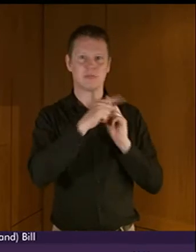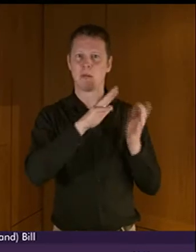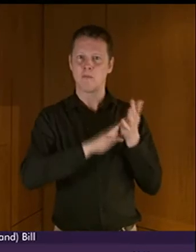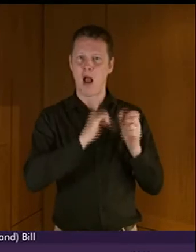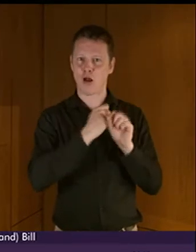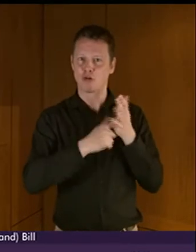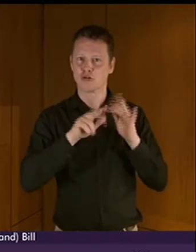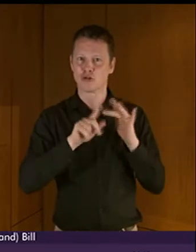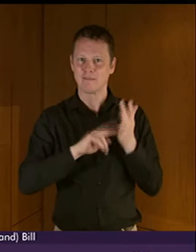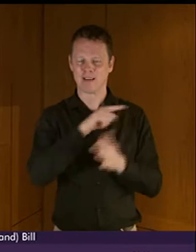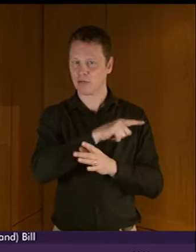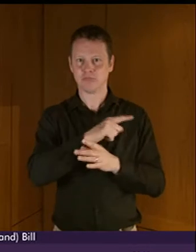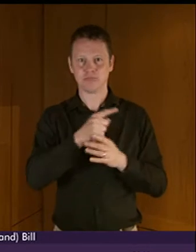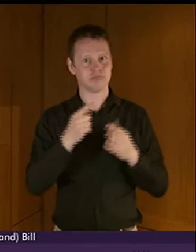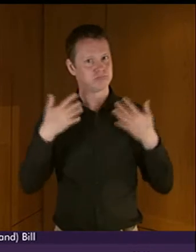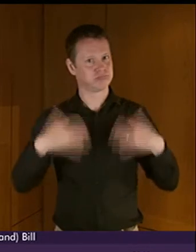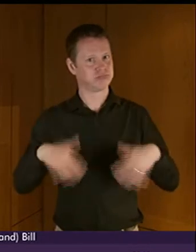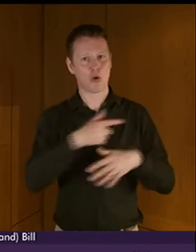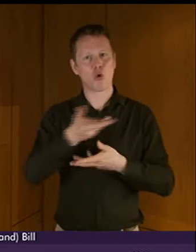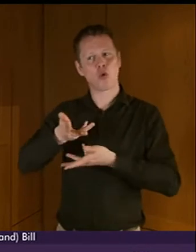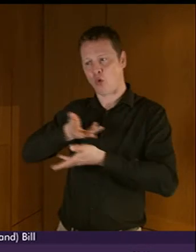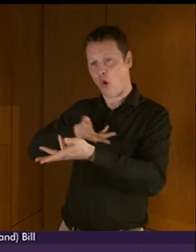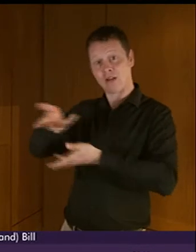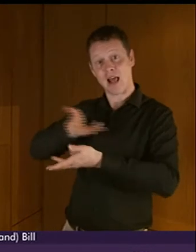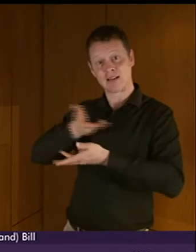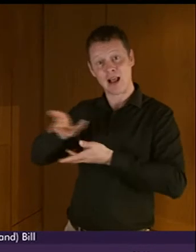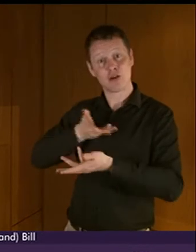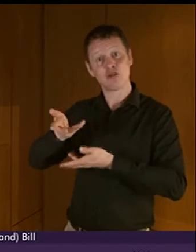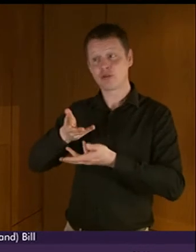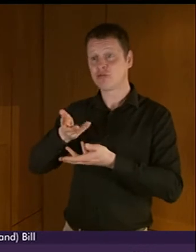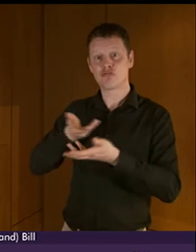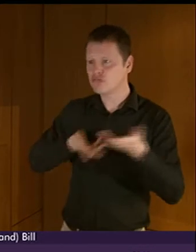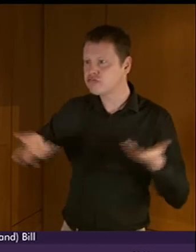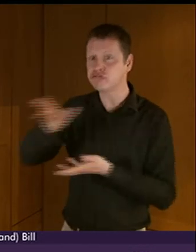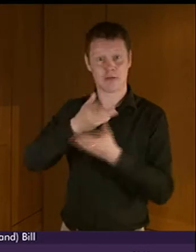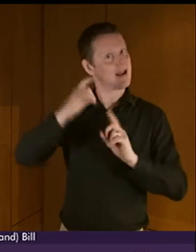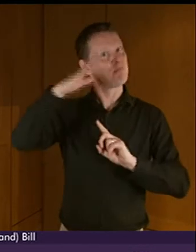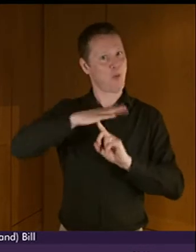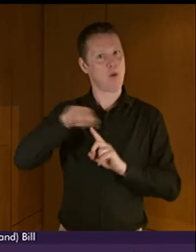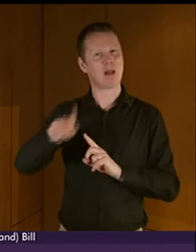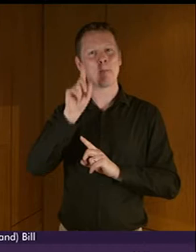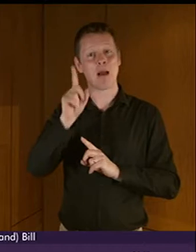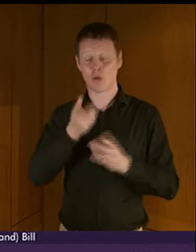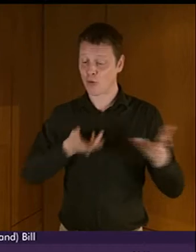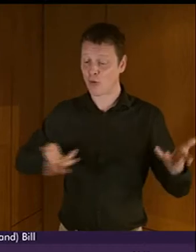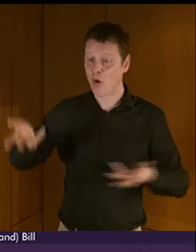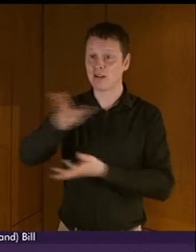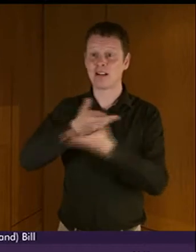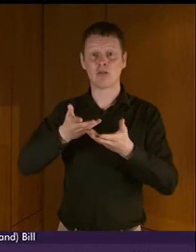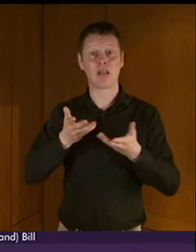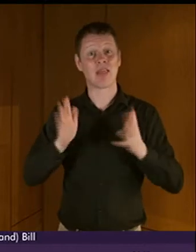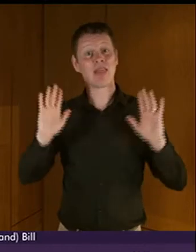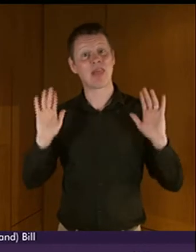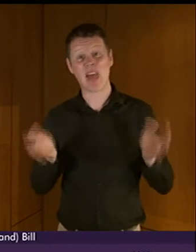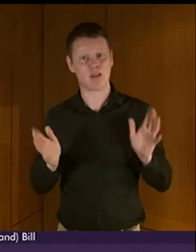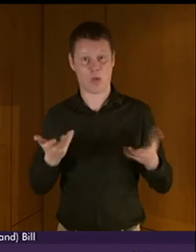Consultation is important. But consultation in itself means nothing unless